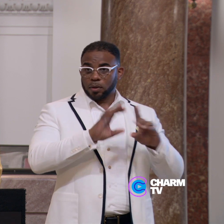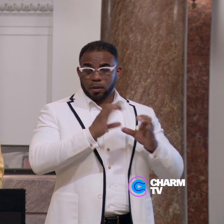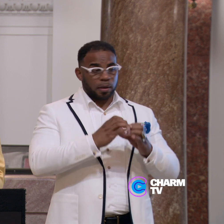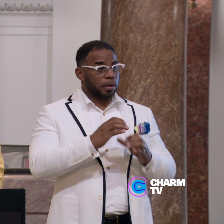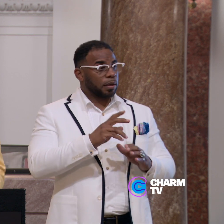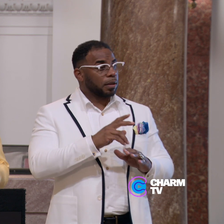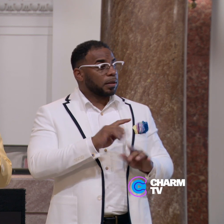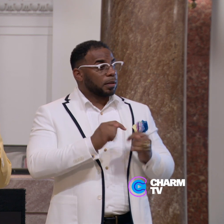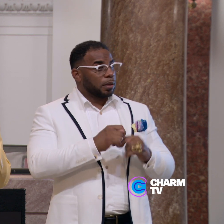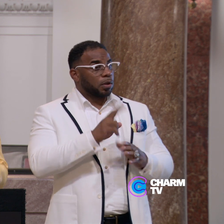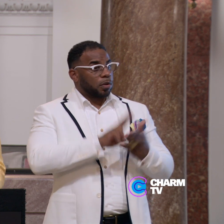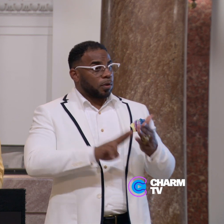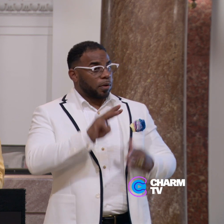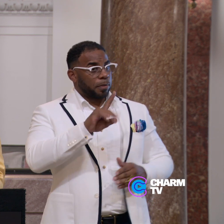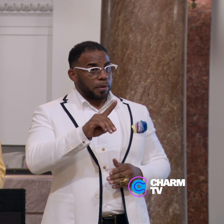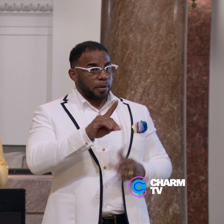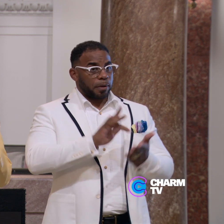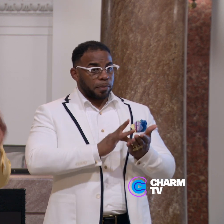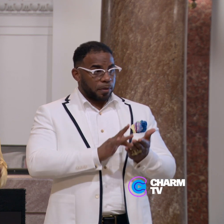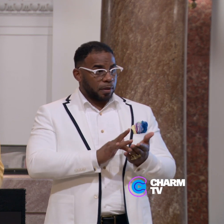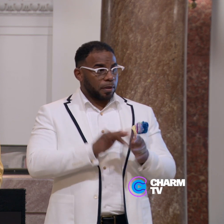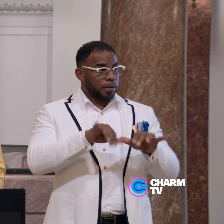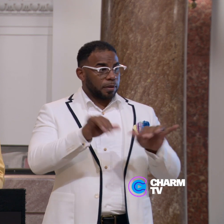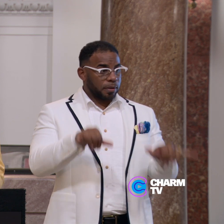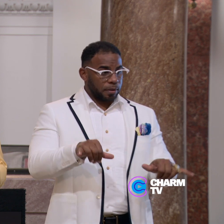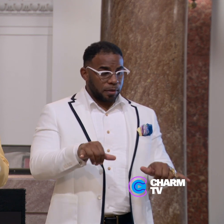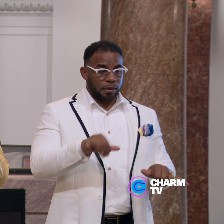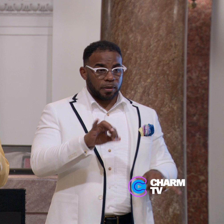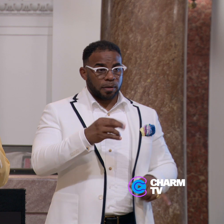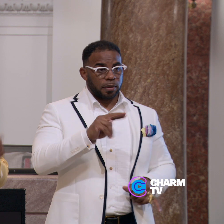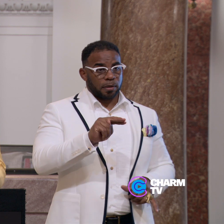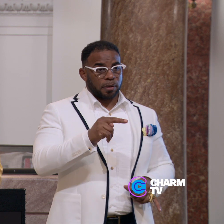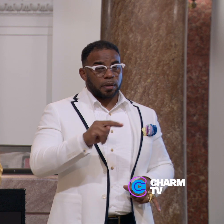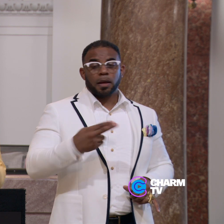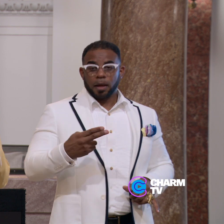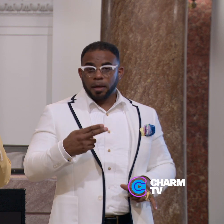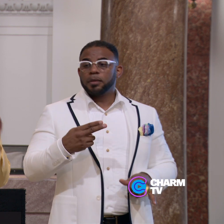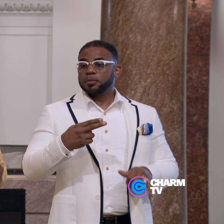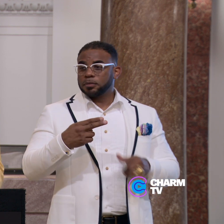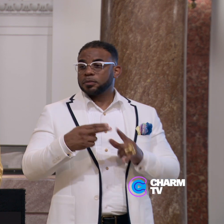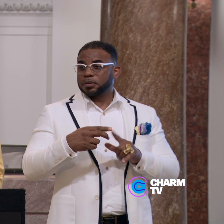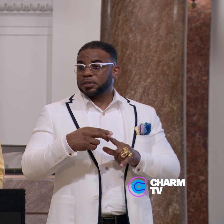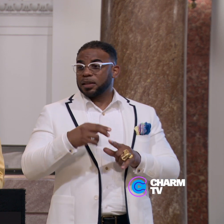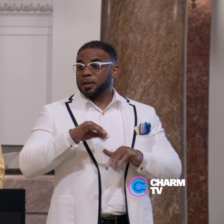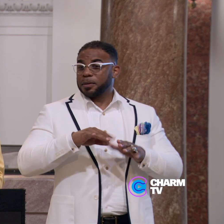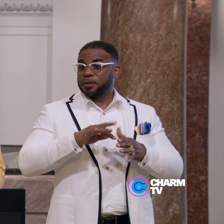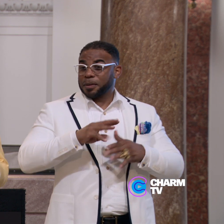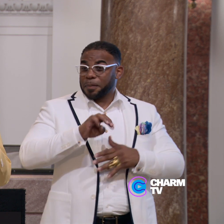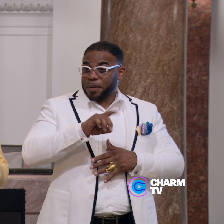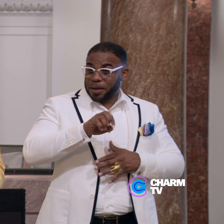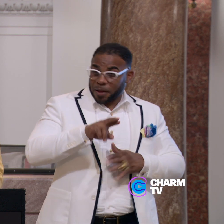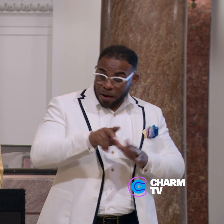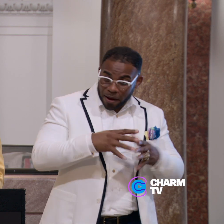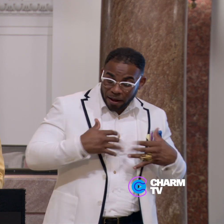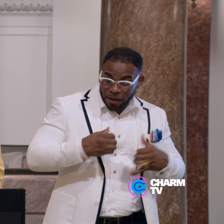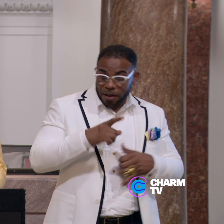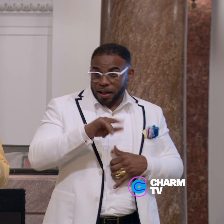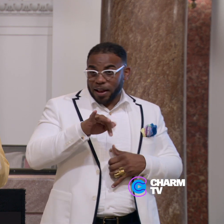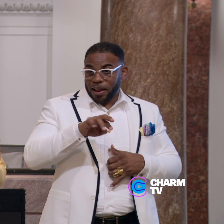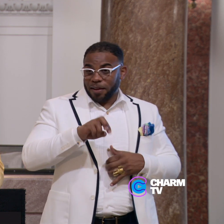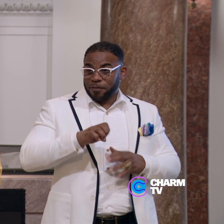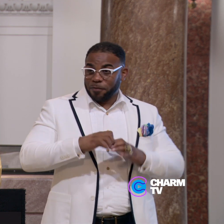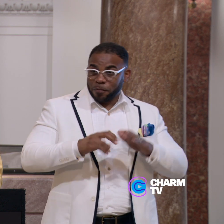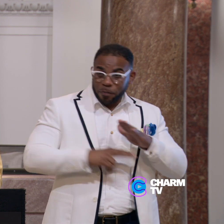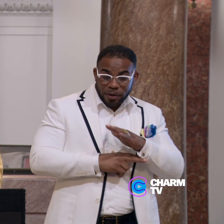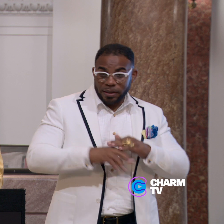teams, University of Maryland Medical System, John Hopkins Health System, MedStar Health, LifeBridge Health,